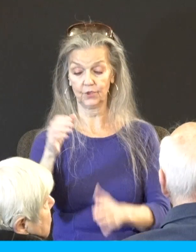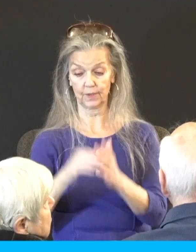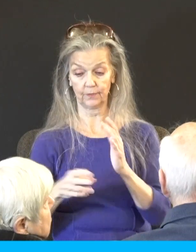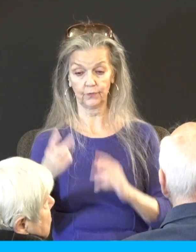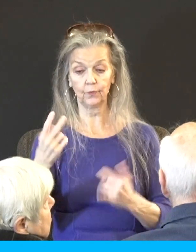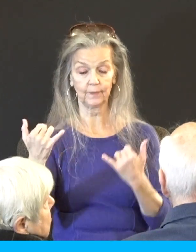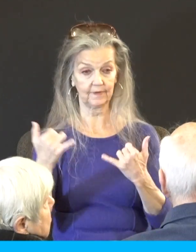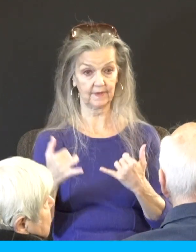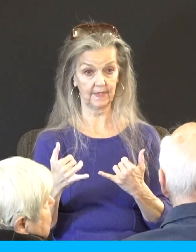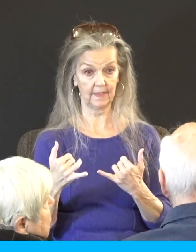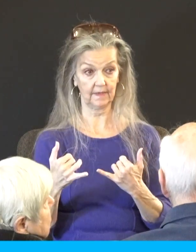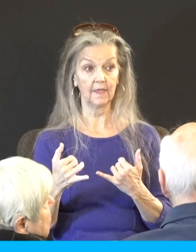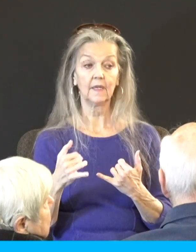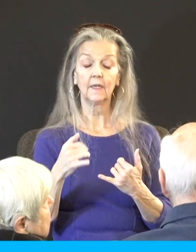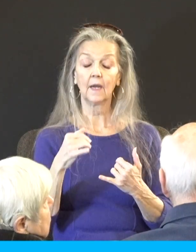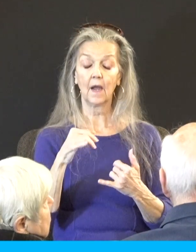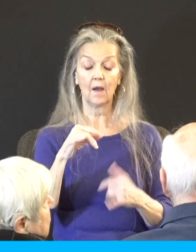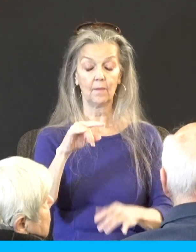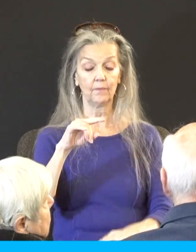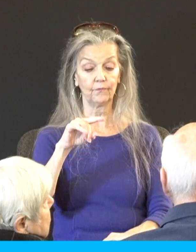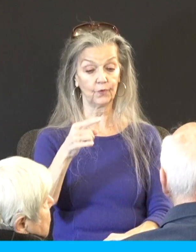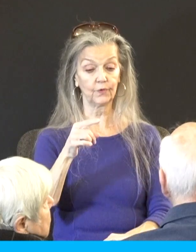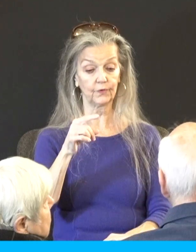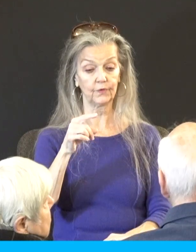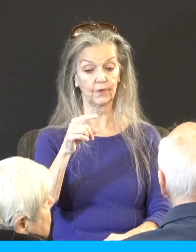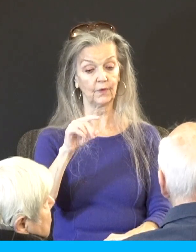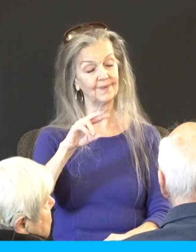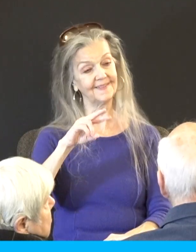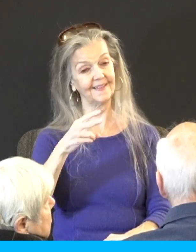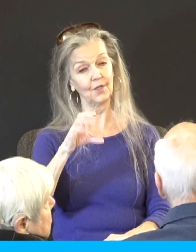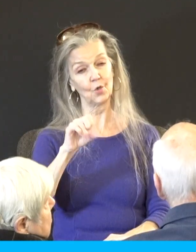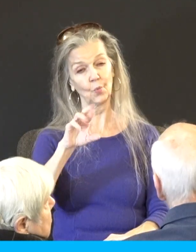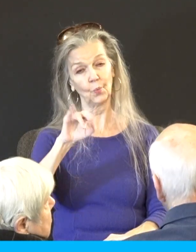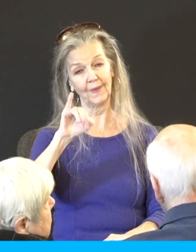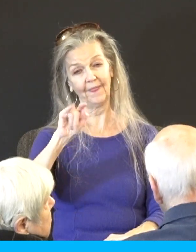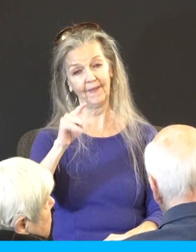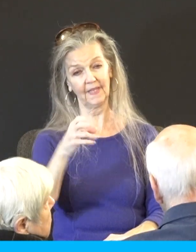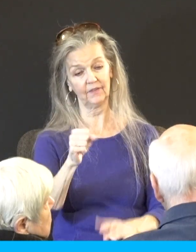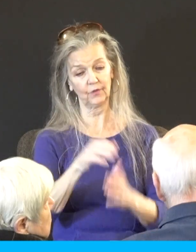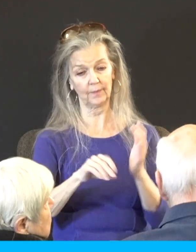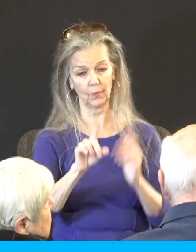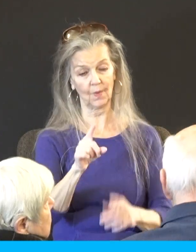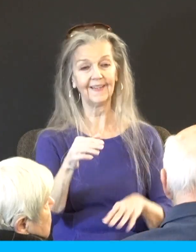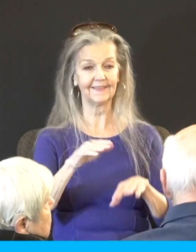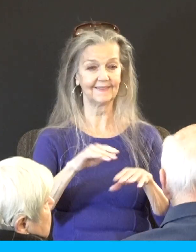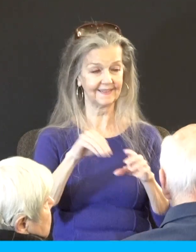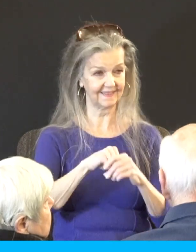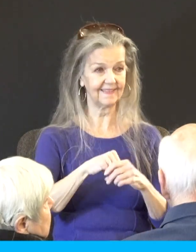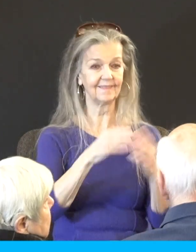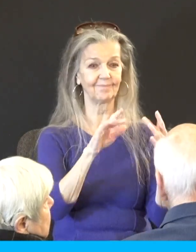it's on the app. It's been a fantastic book. Let's pray and I'll get into it. But Father, we thank you for your word.